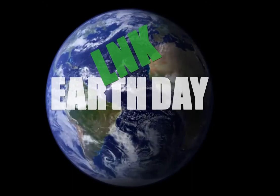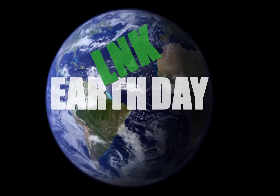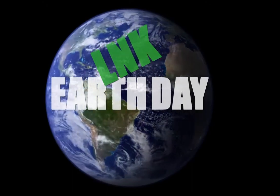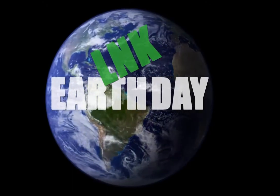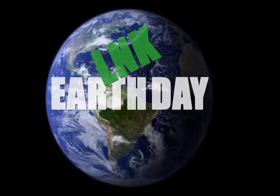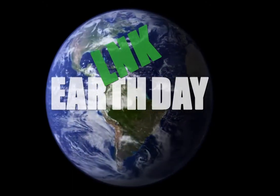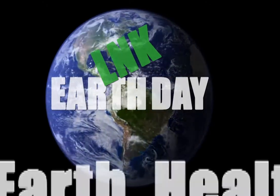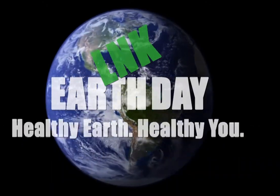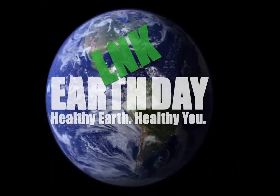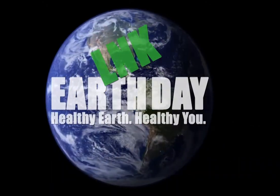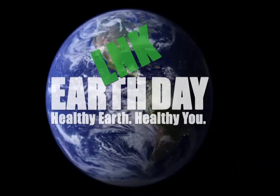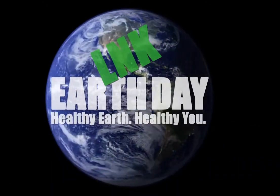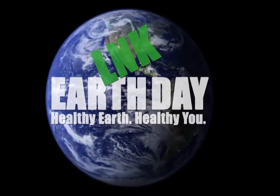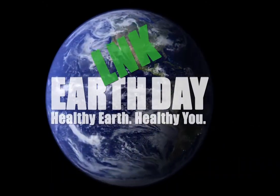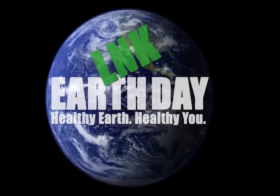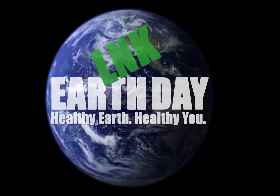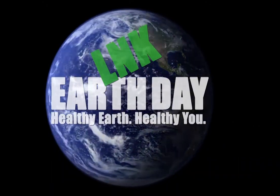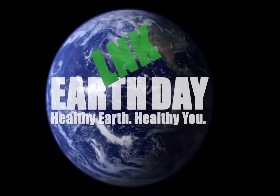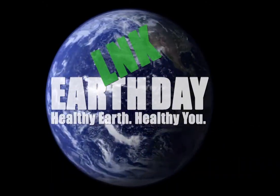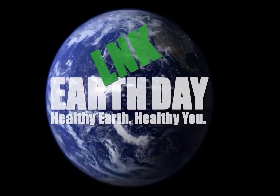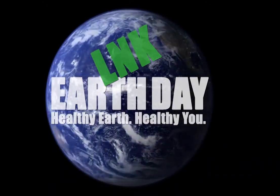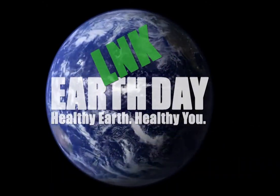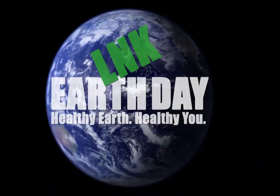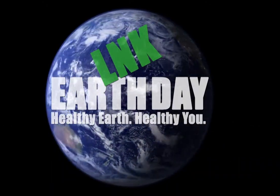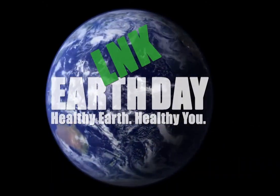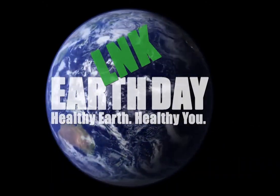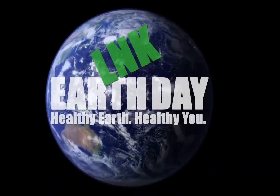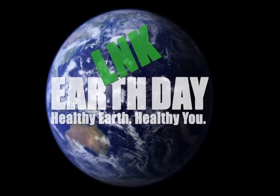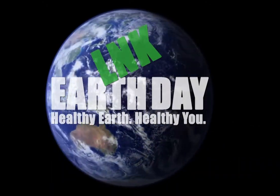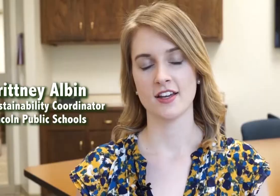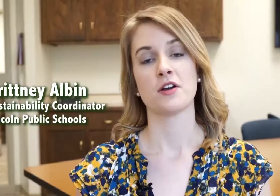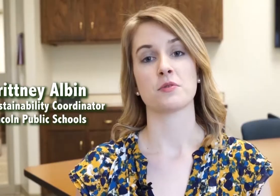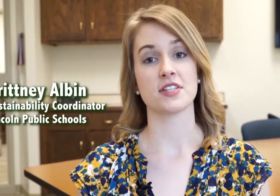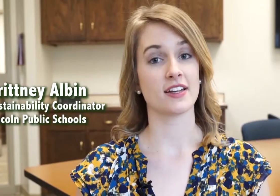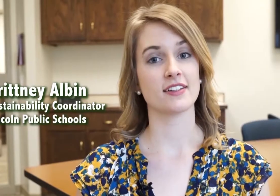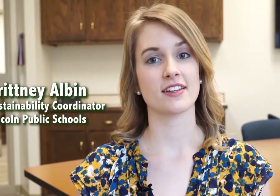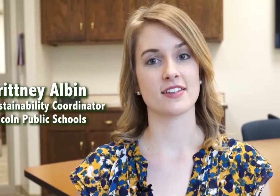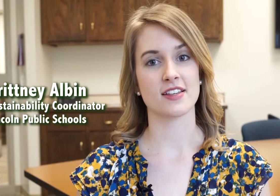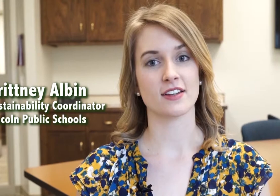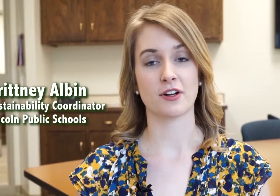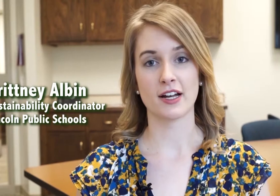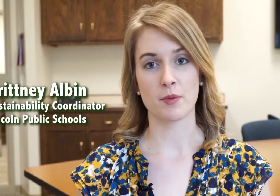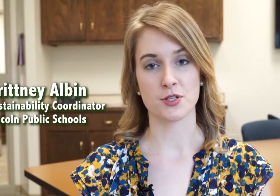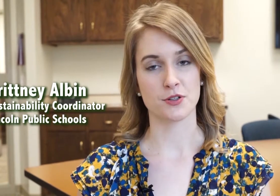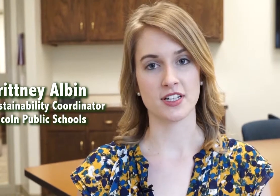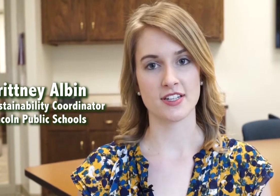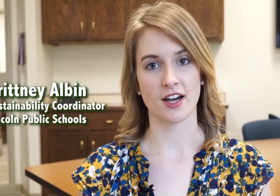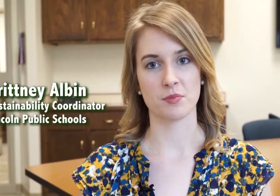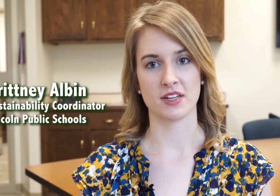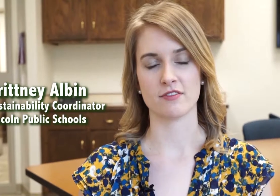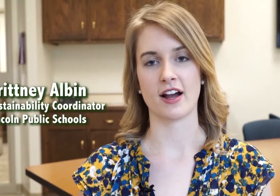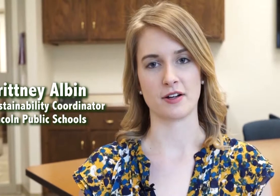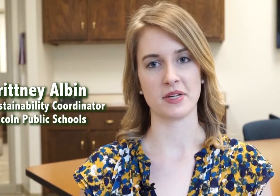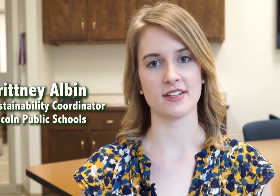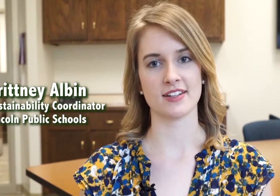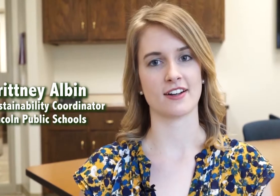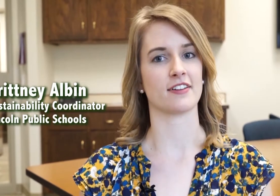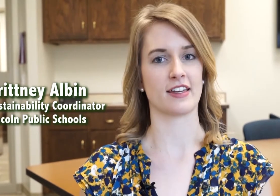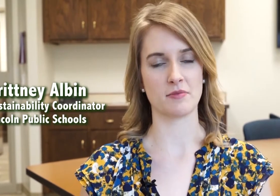Here is a Healthy Earth, Healthy You tip. Recycling is a great opportunity to help the environment. Here at Lincoln